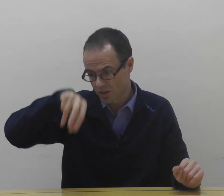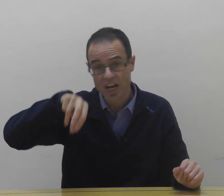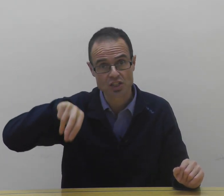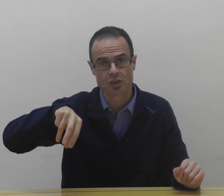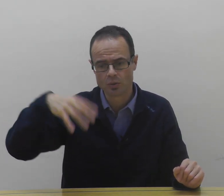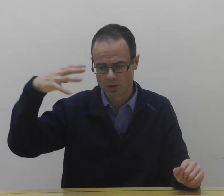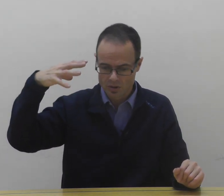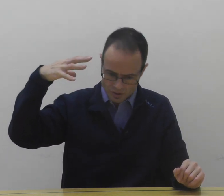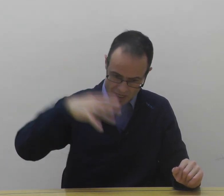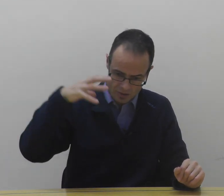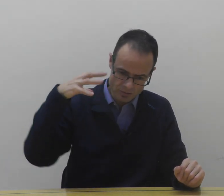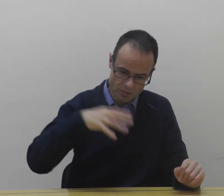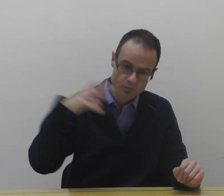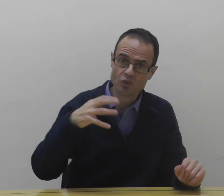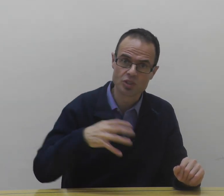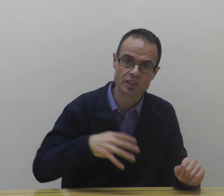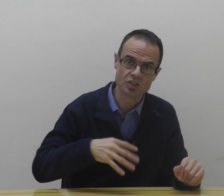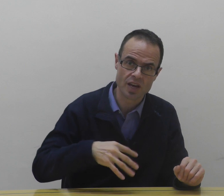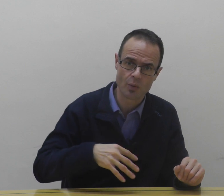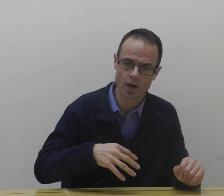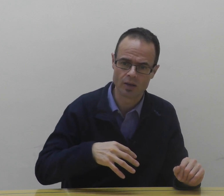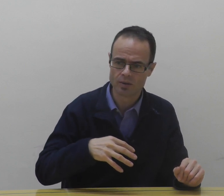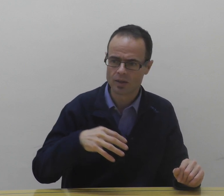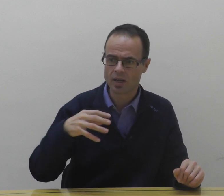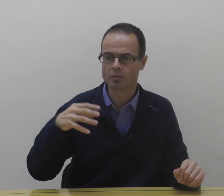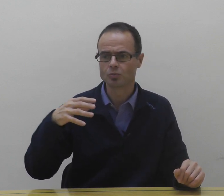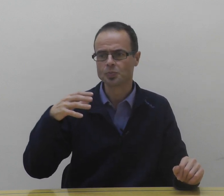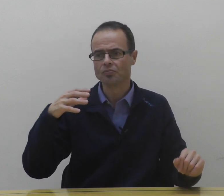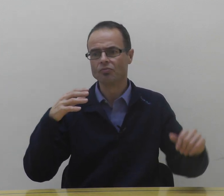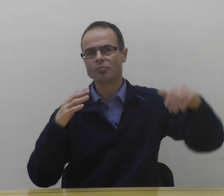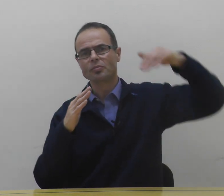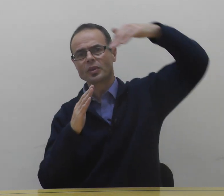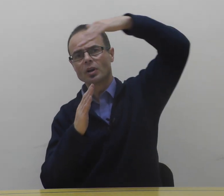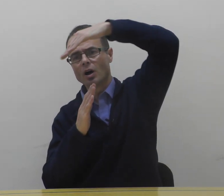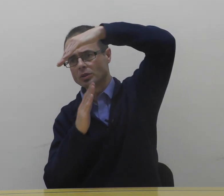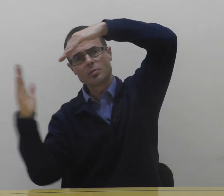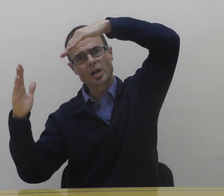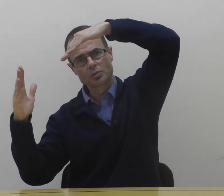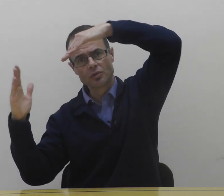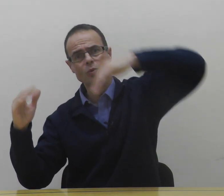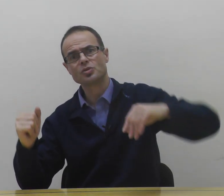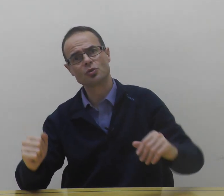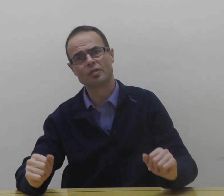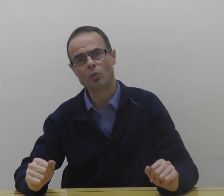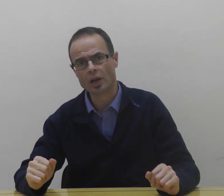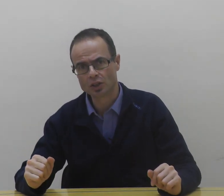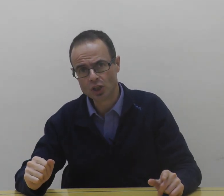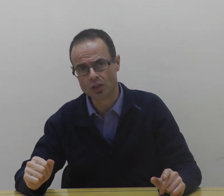attached to, down, forcing it into the airway. Now, holding the mandible forwards is all very well and good.